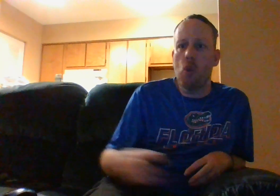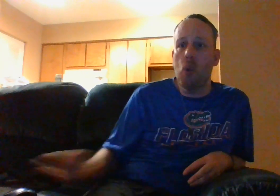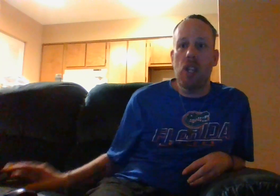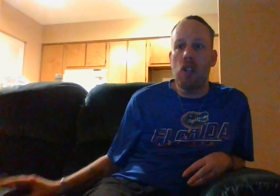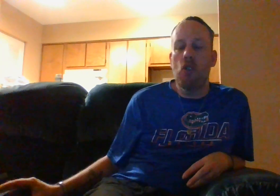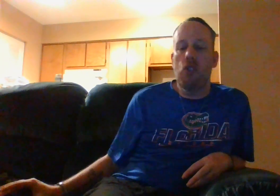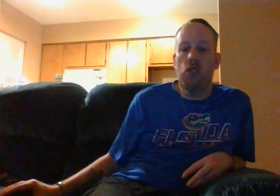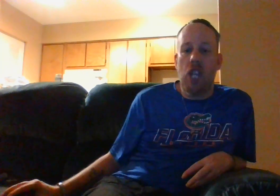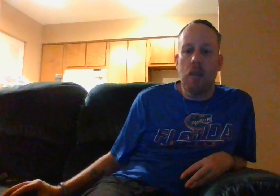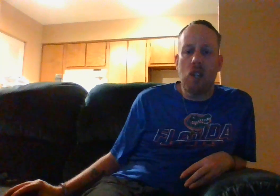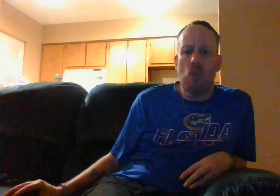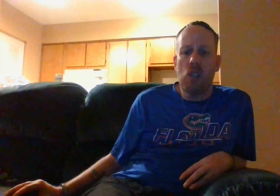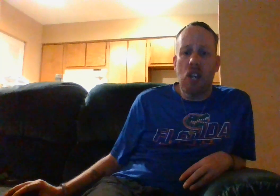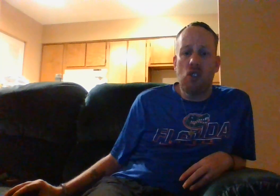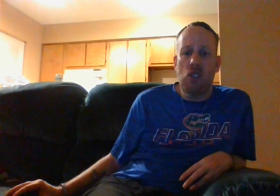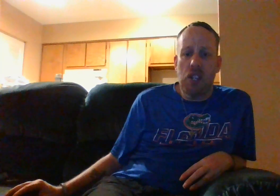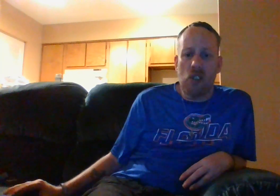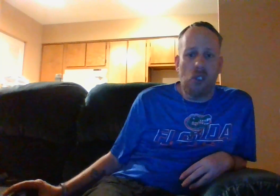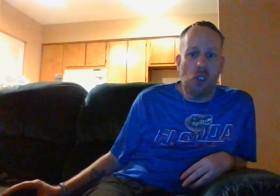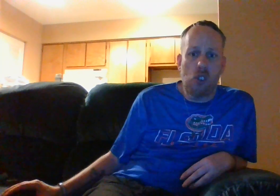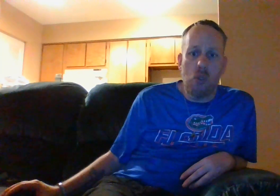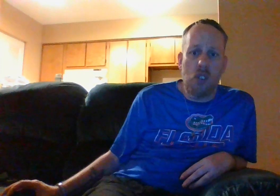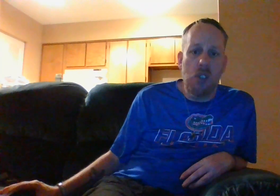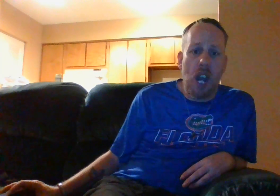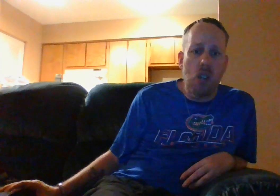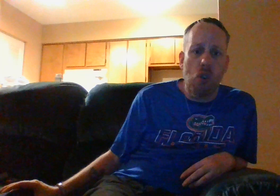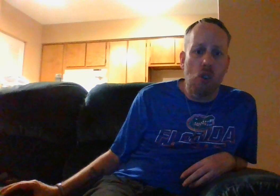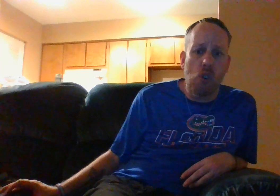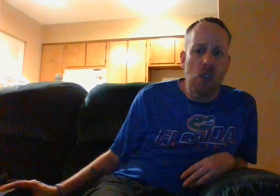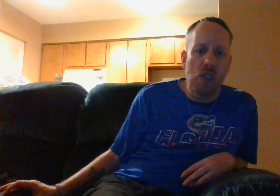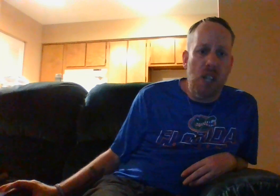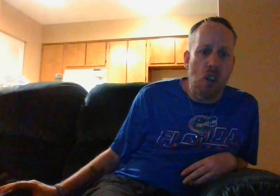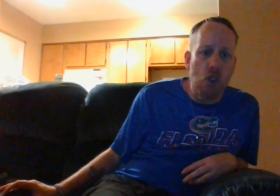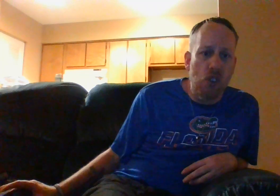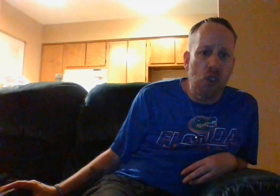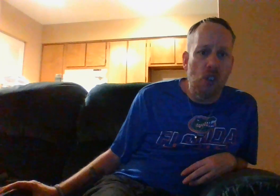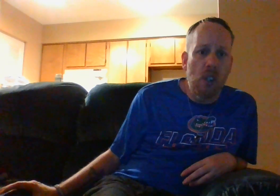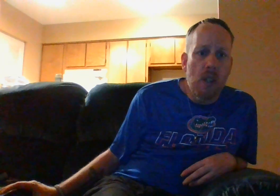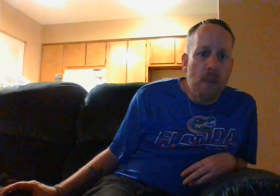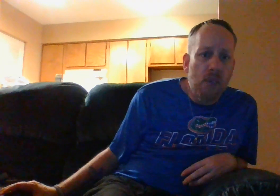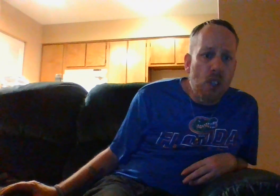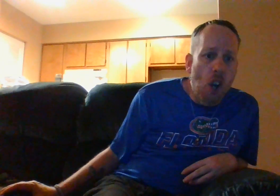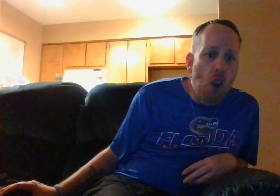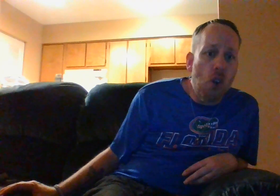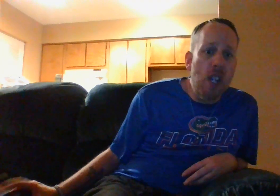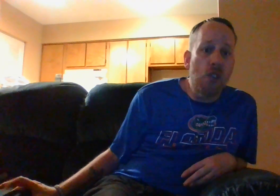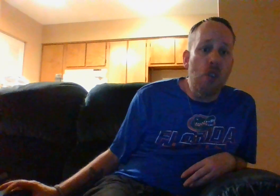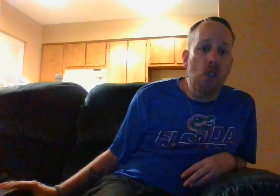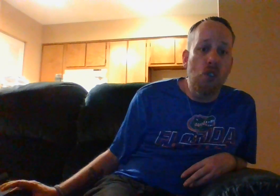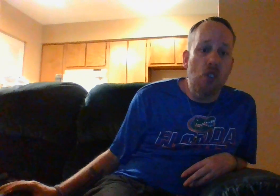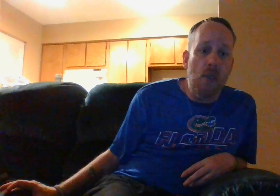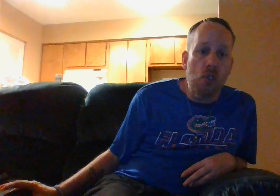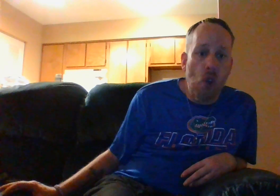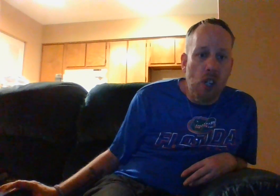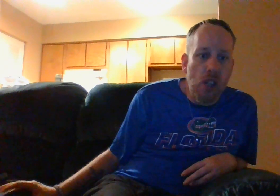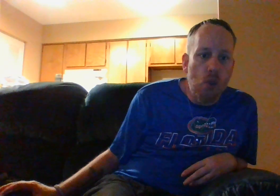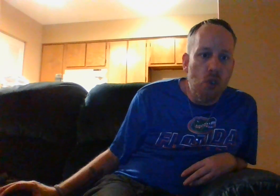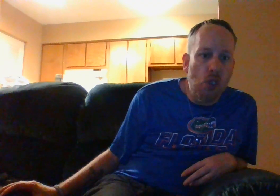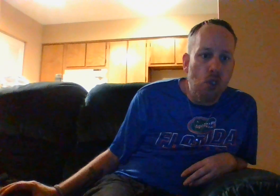don't know what year is this anime it really actually is i think this is 2009 or or something like that or this is oh okay 2007 okay who's the